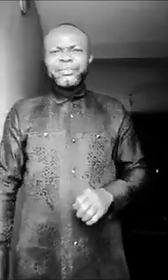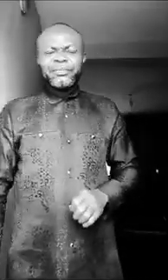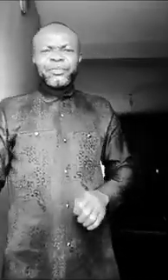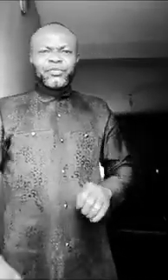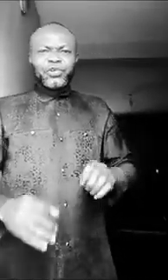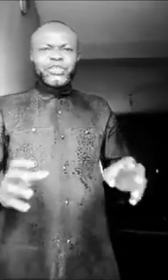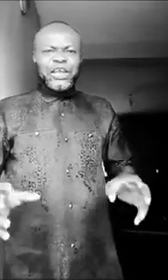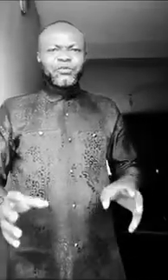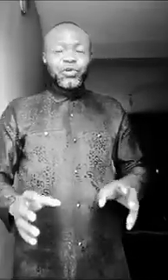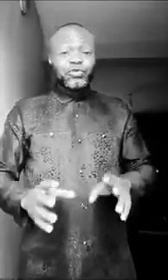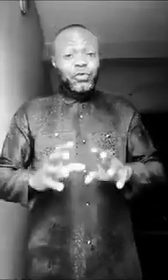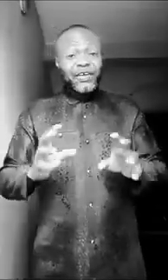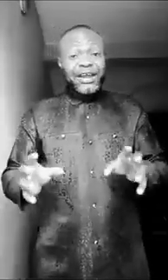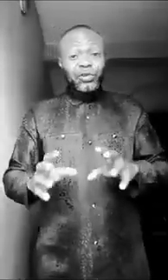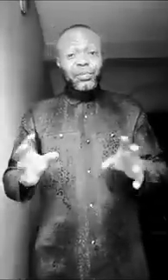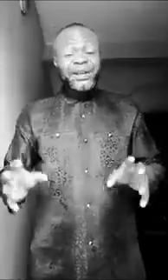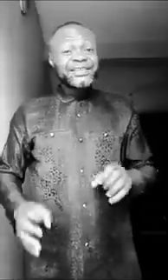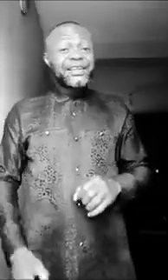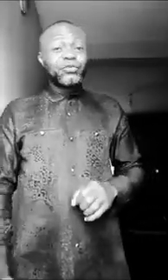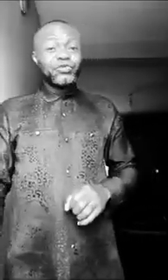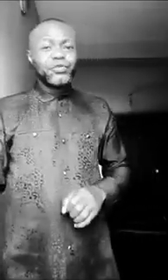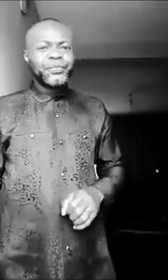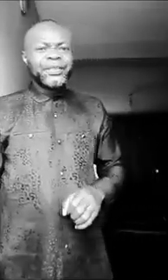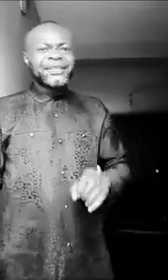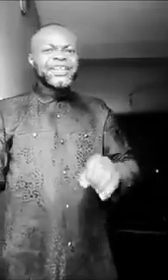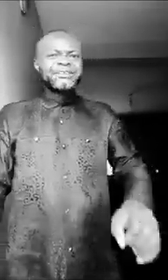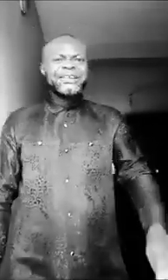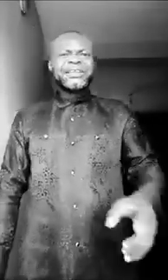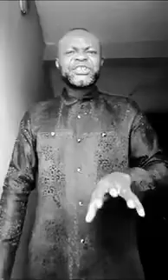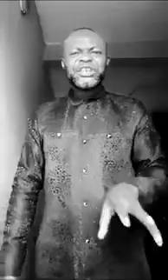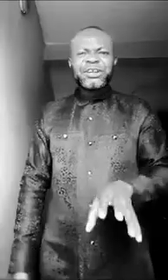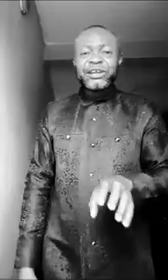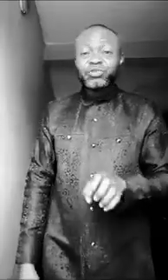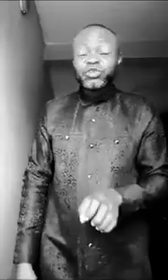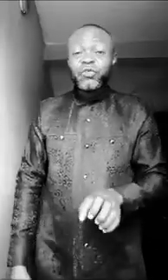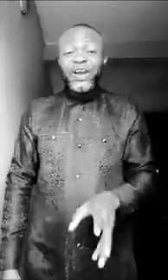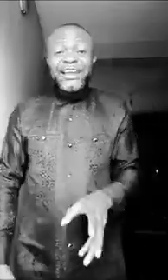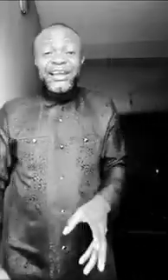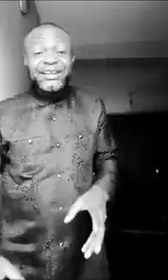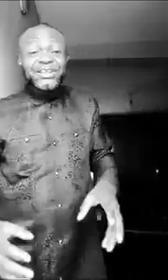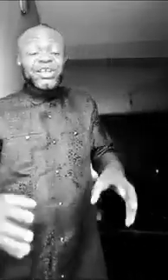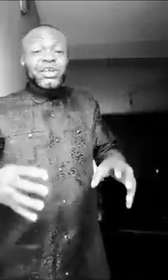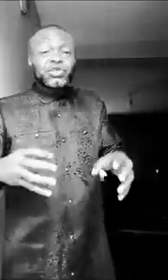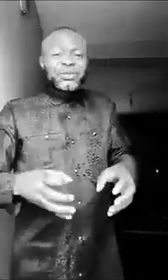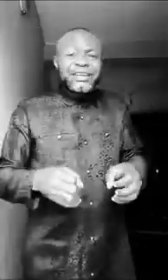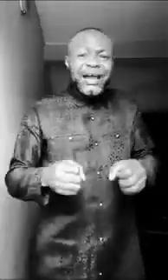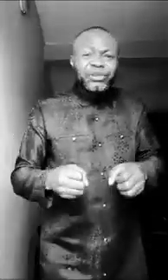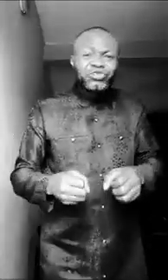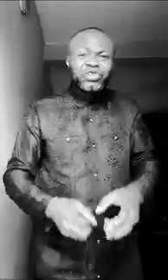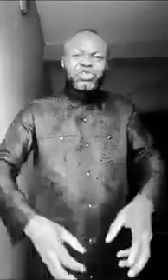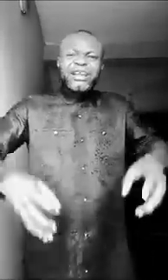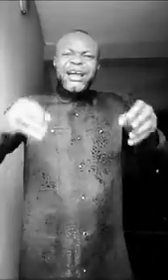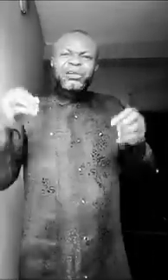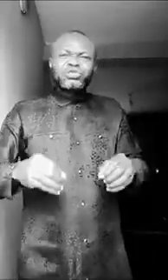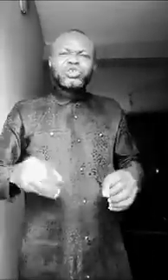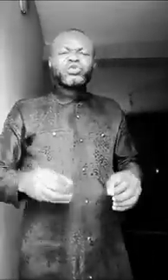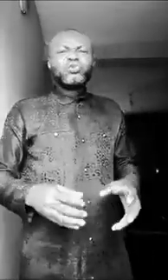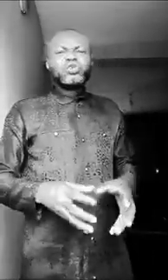for yourself or your father or your friends lay for you. That's the main thing. secret that you need to find out. There is something that happens to you. Have something to do with your